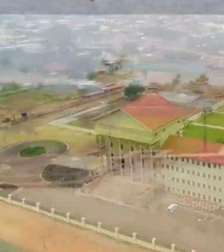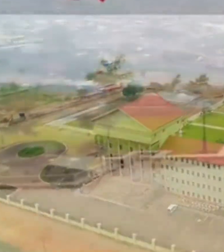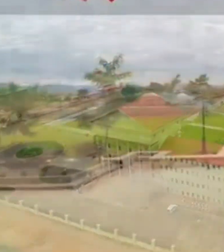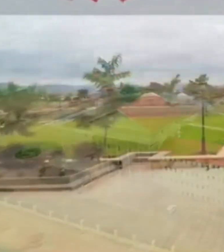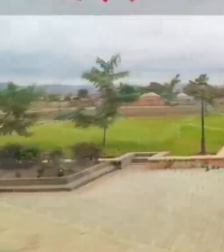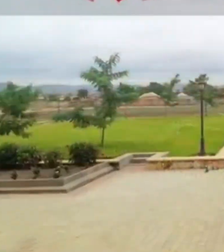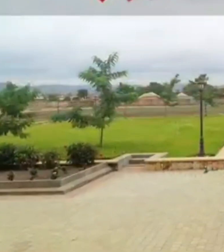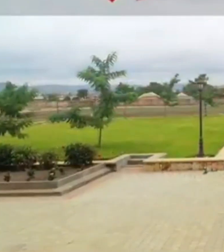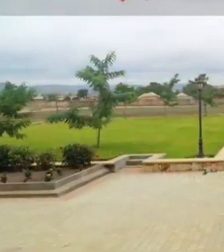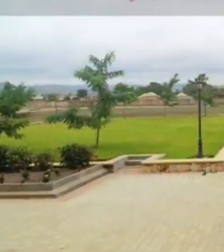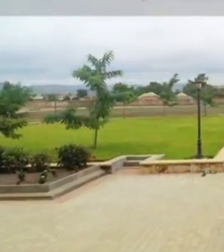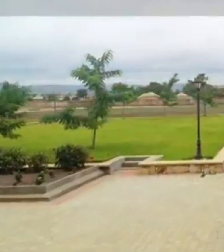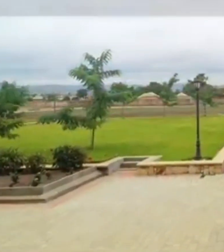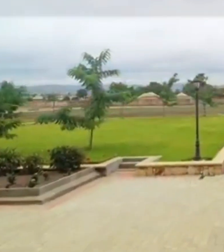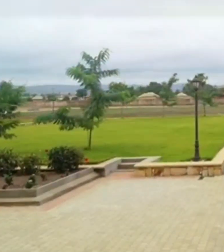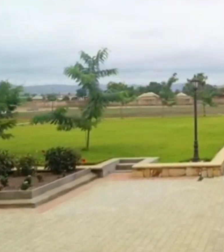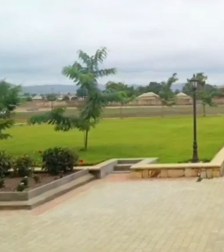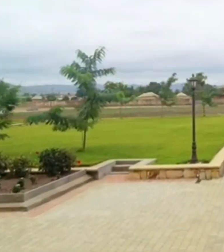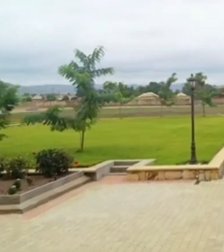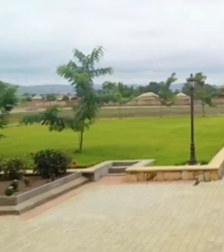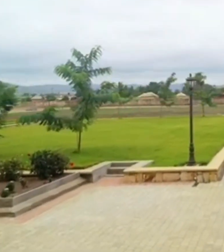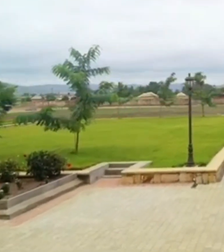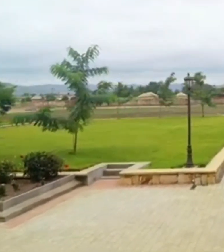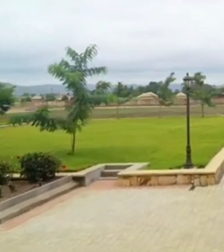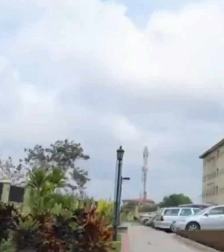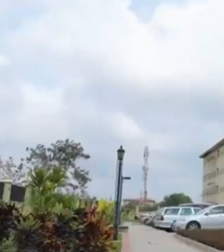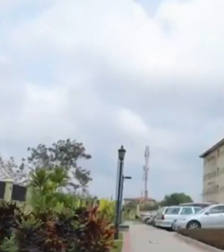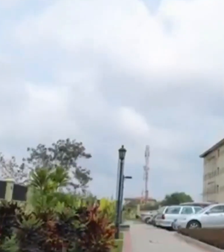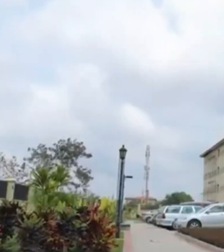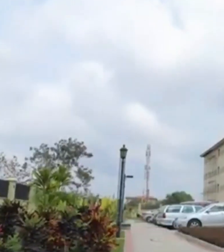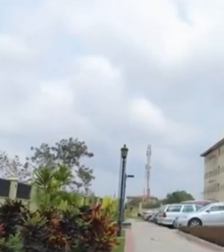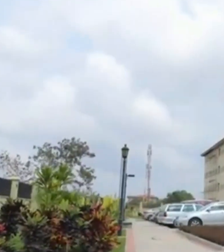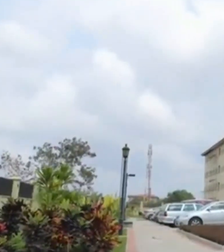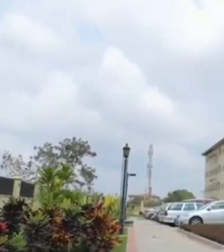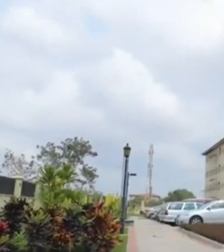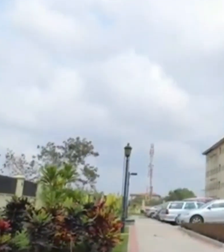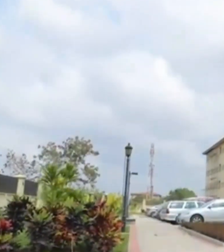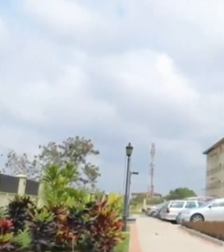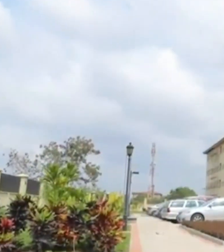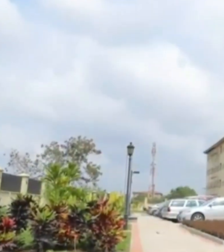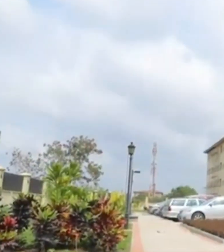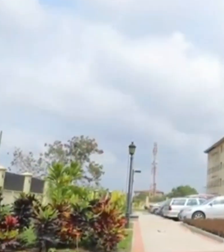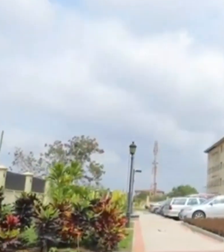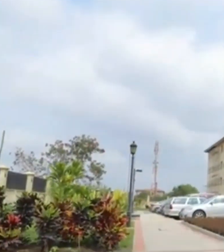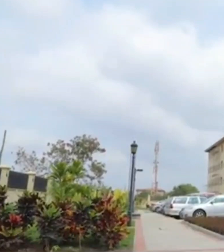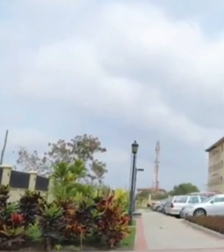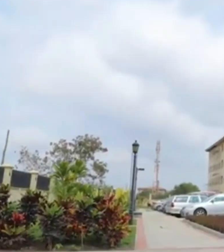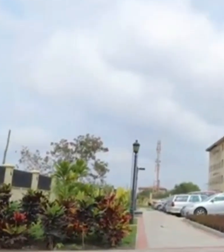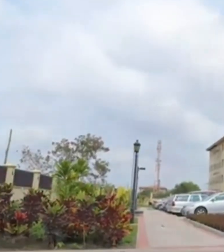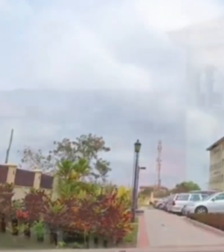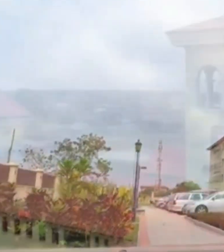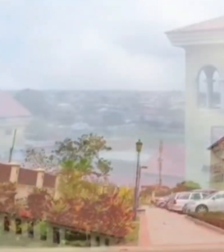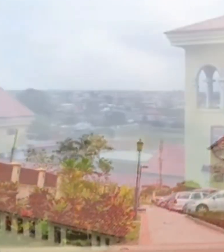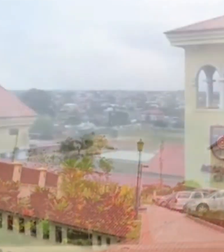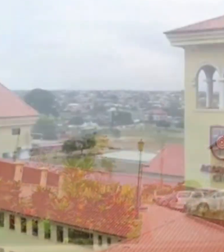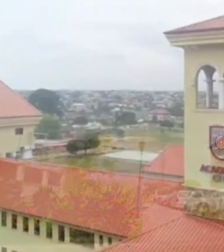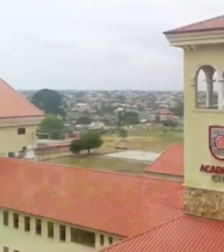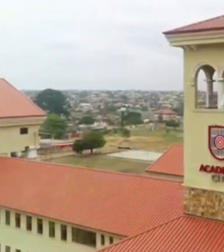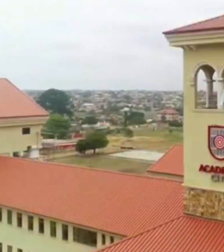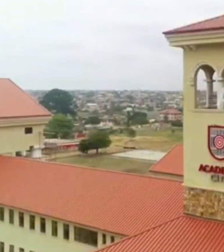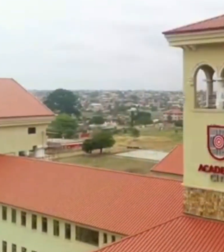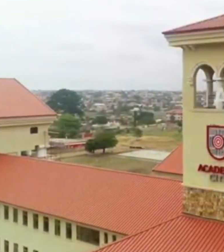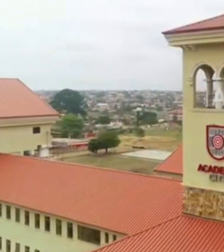i had a wonderful opportunity of meeting with the innovators who actually brought this school to ghana